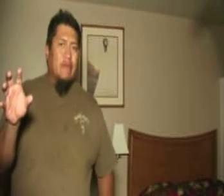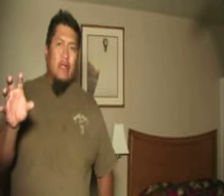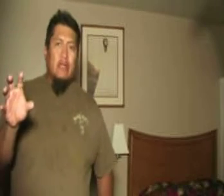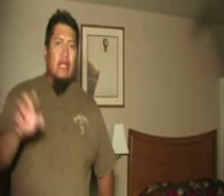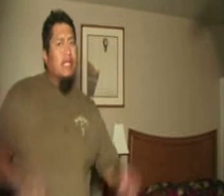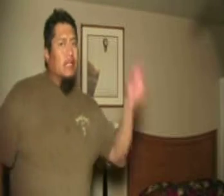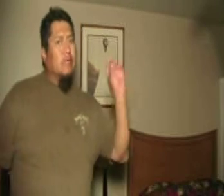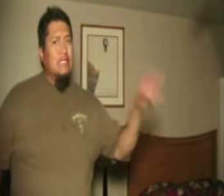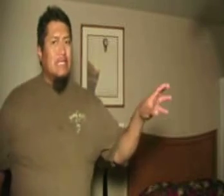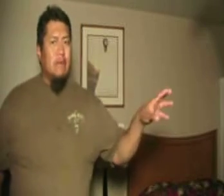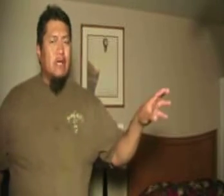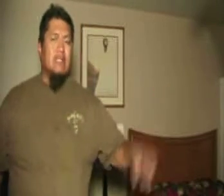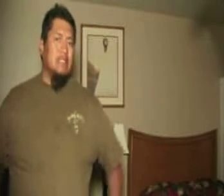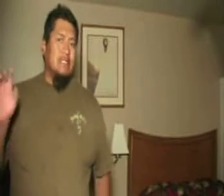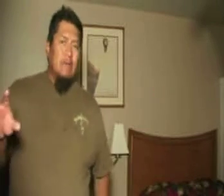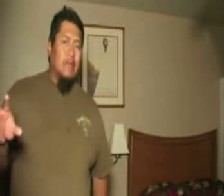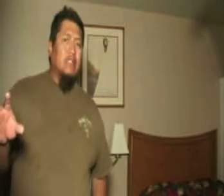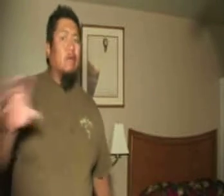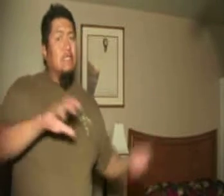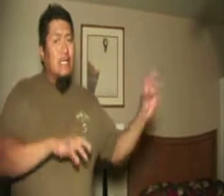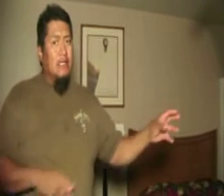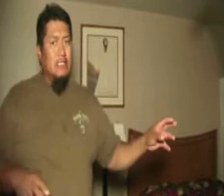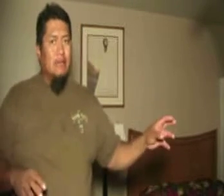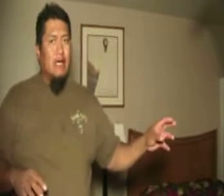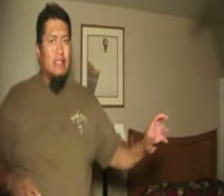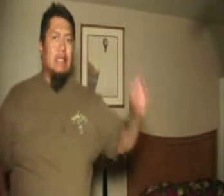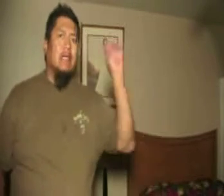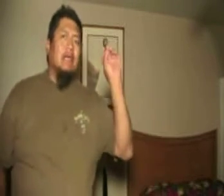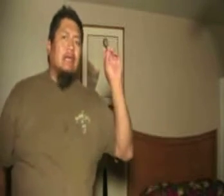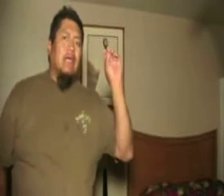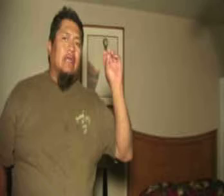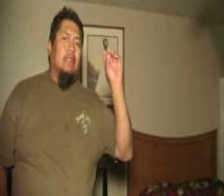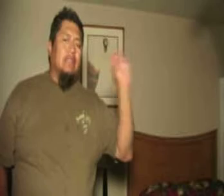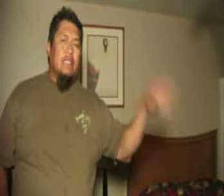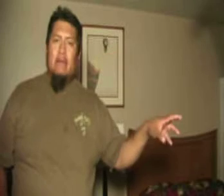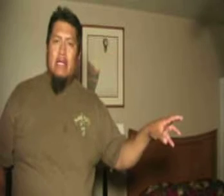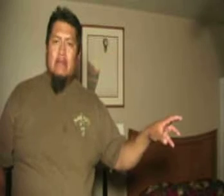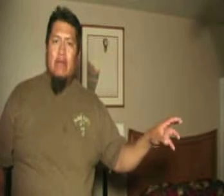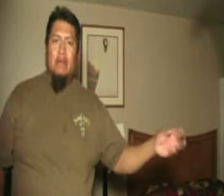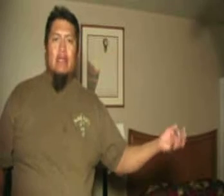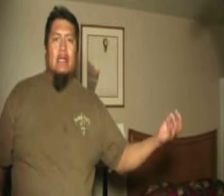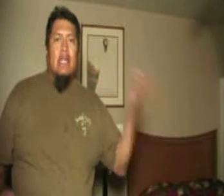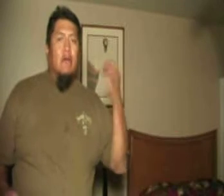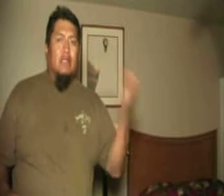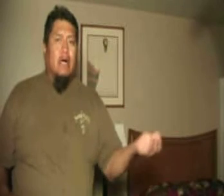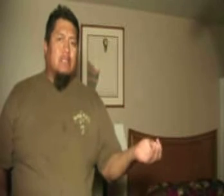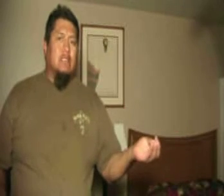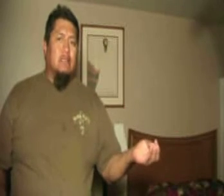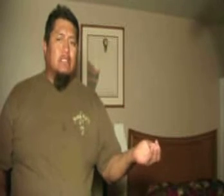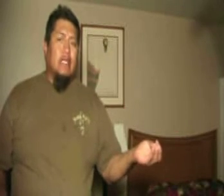Thunder and the other one is a team Dawson team Thunder wants to kill team Dawson and the team Dawson people they want Dawson Shane